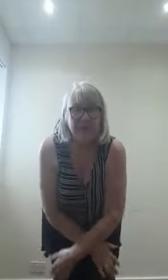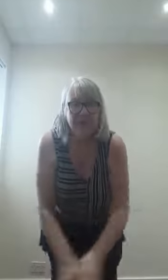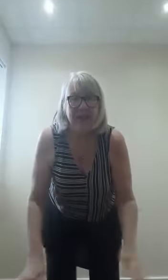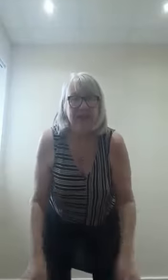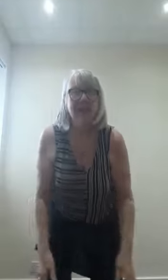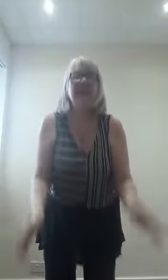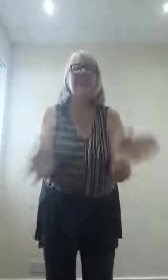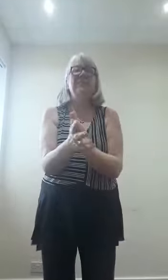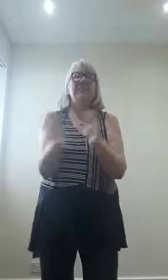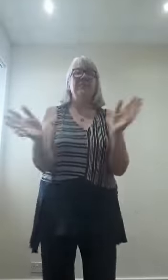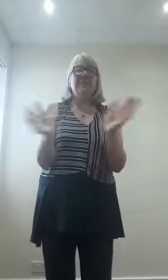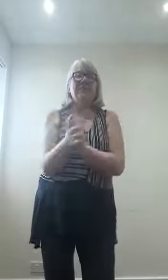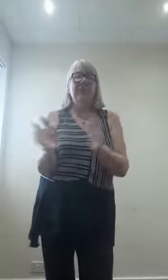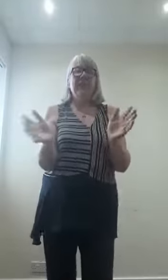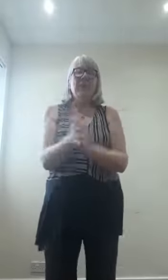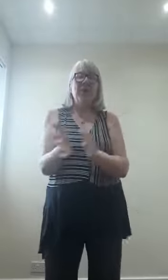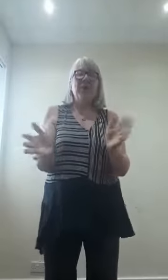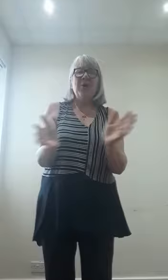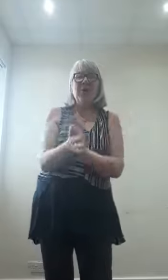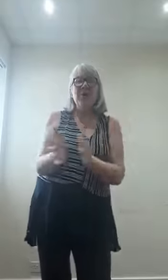Come hoo.